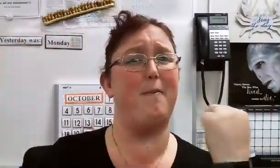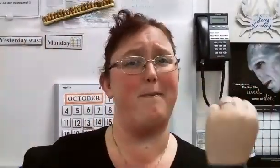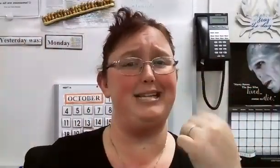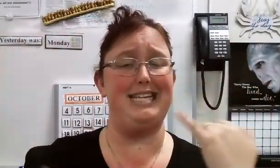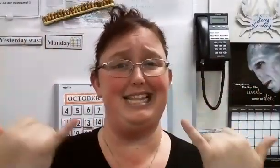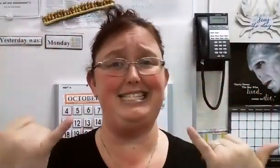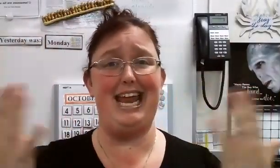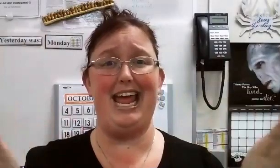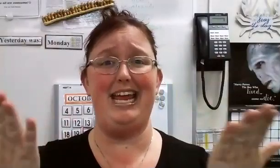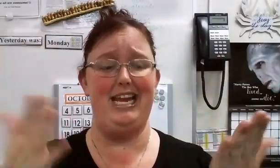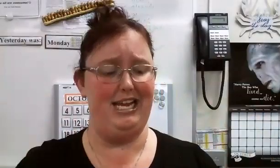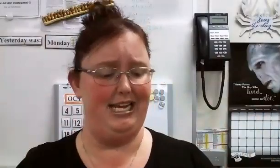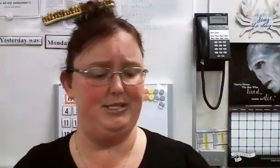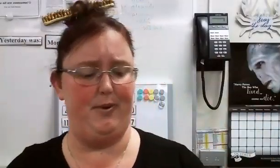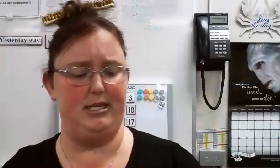Monday, then today is what?